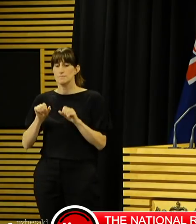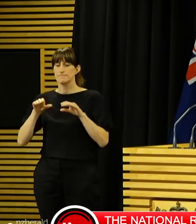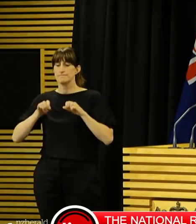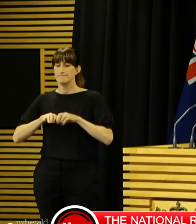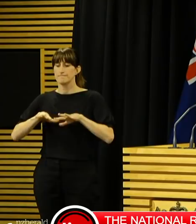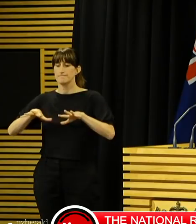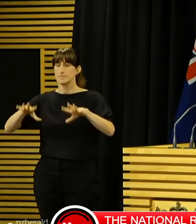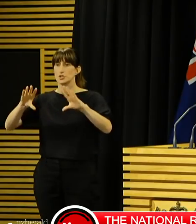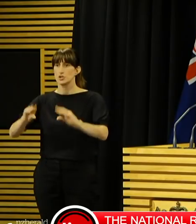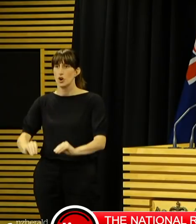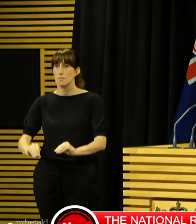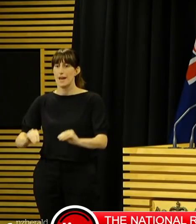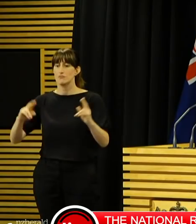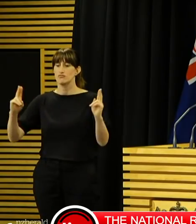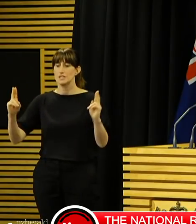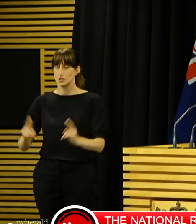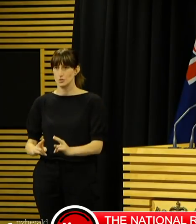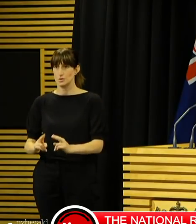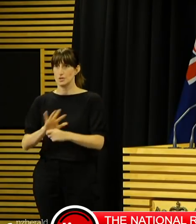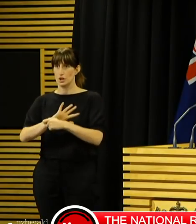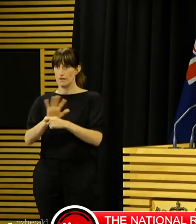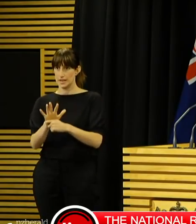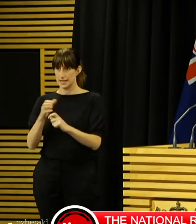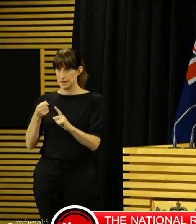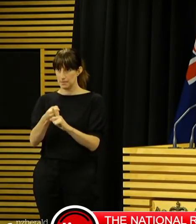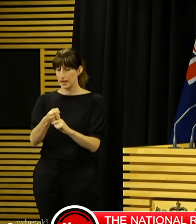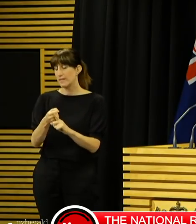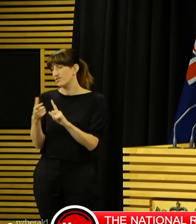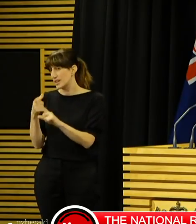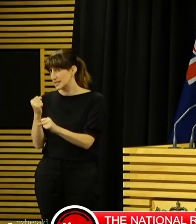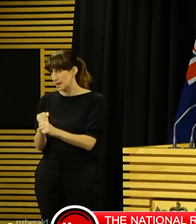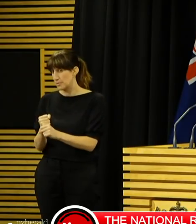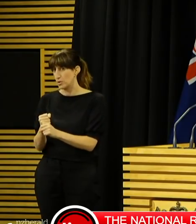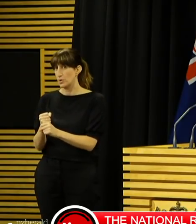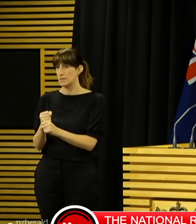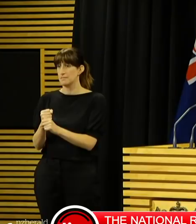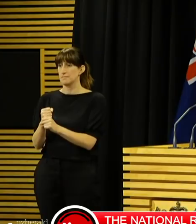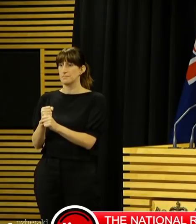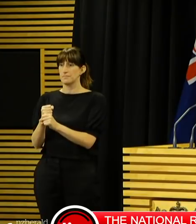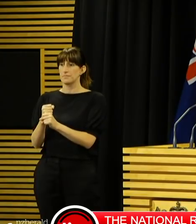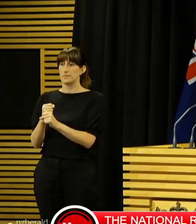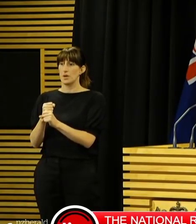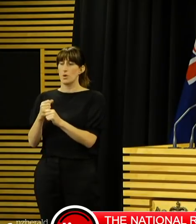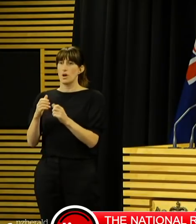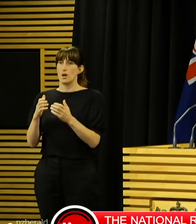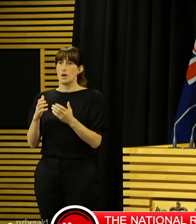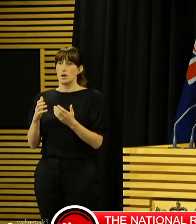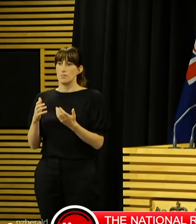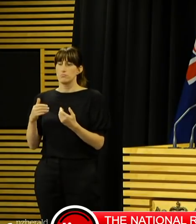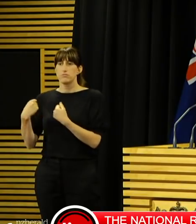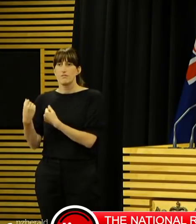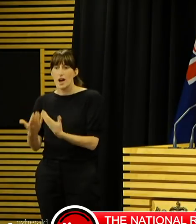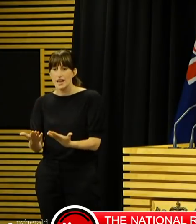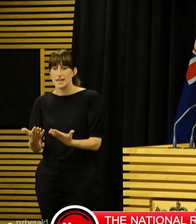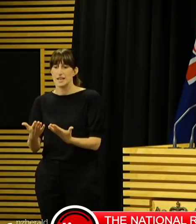and manage the consequences. Some examples are powers of requisition to manage wider consequences, for example, providing